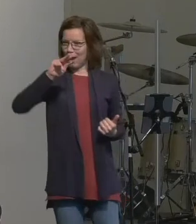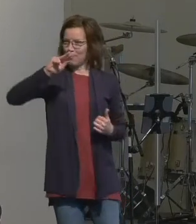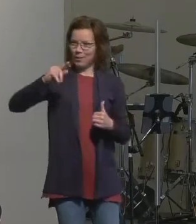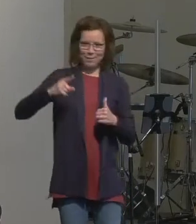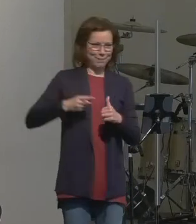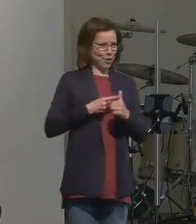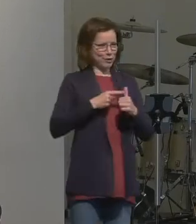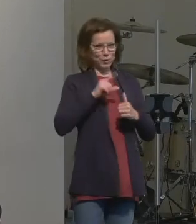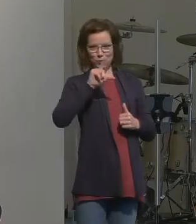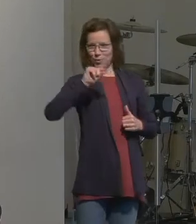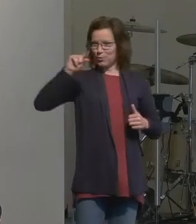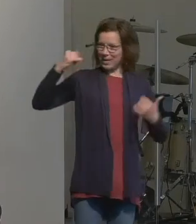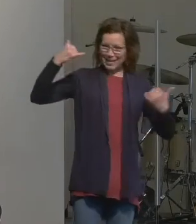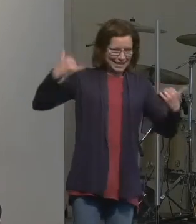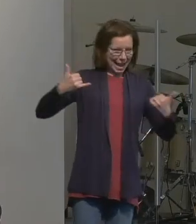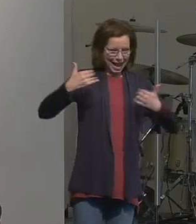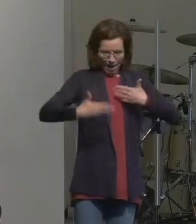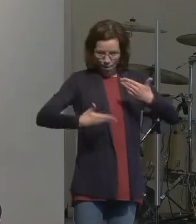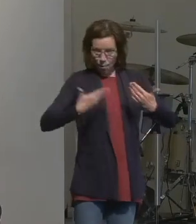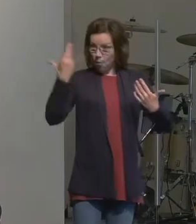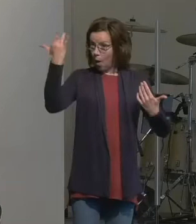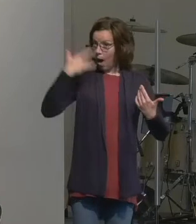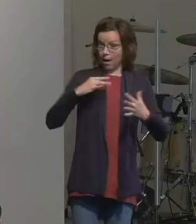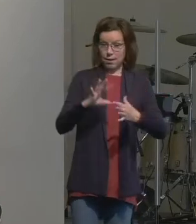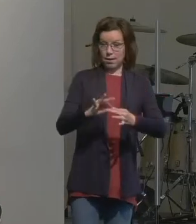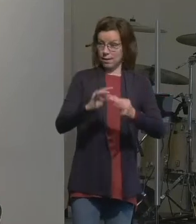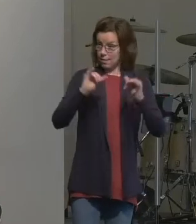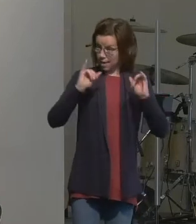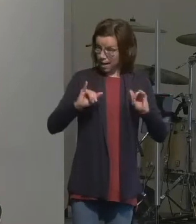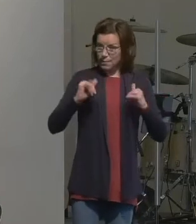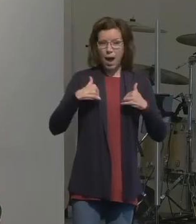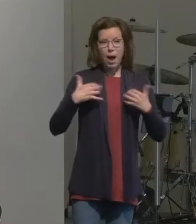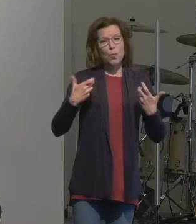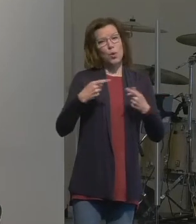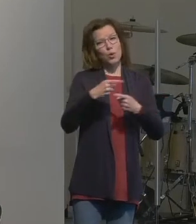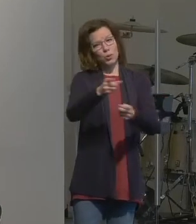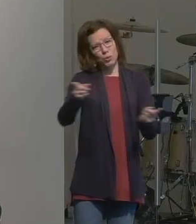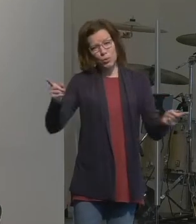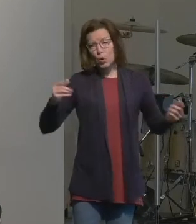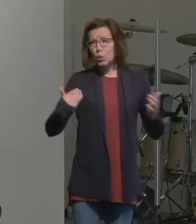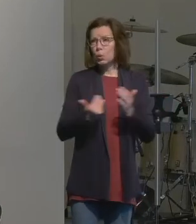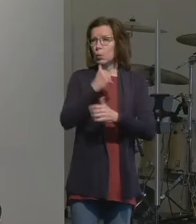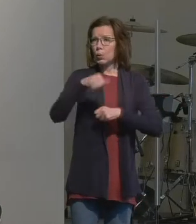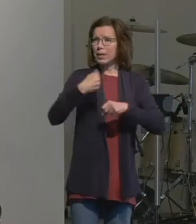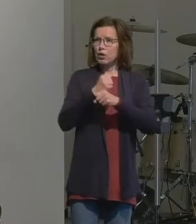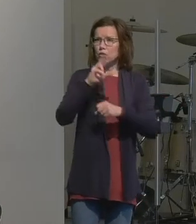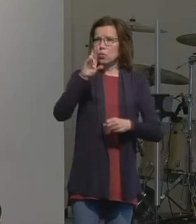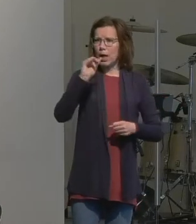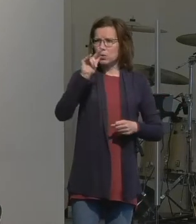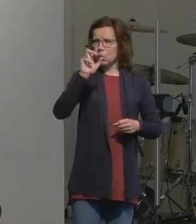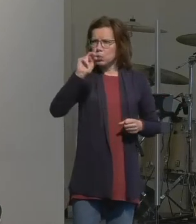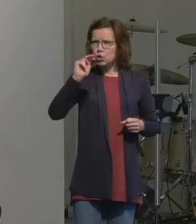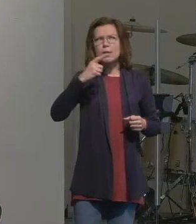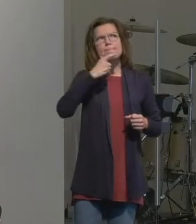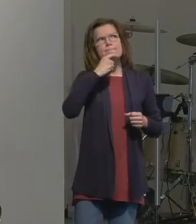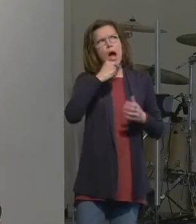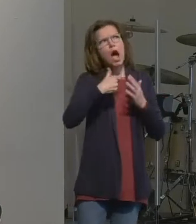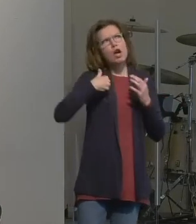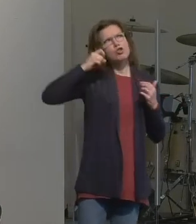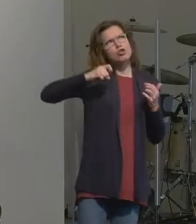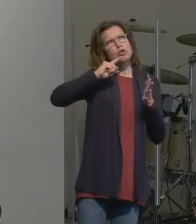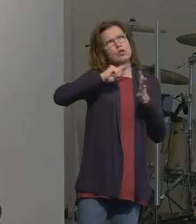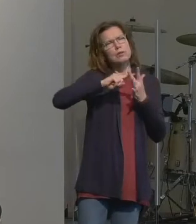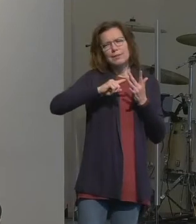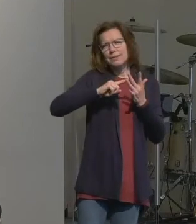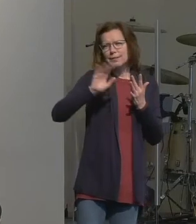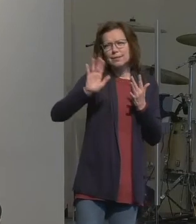because I want people in this room to don't make your resolutions based on what you think you're meant to do because if God has a plan for